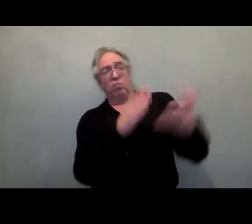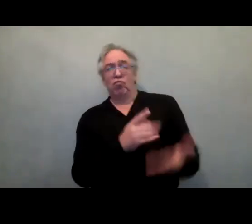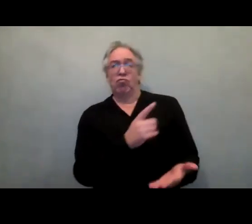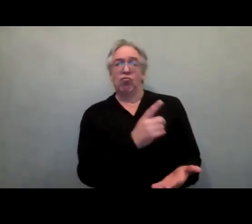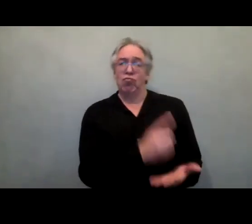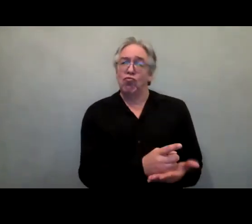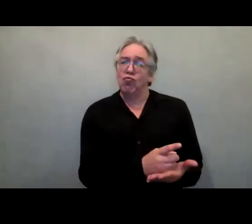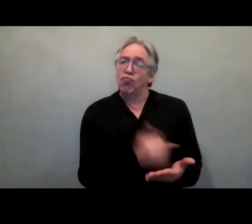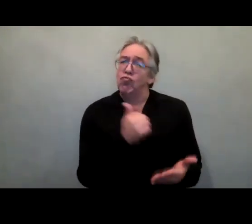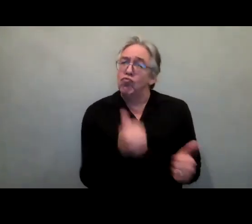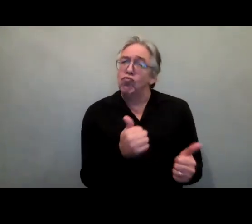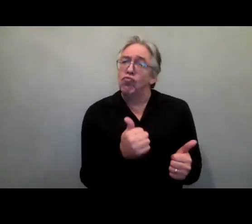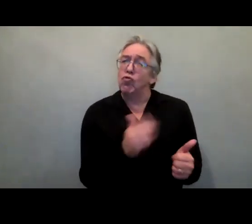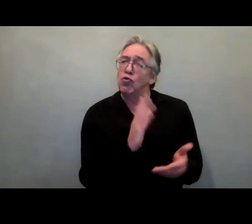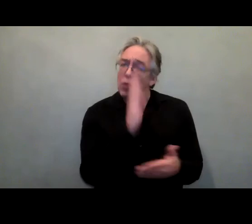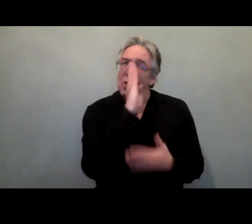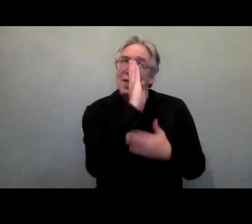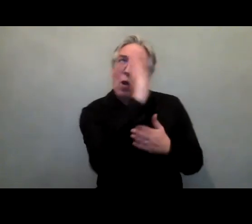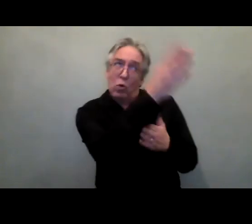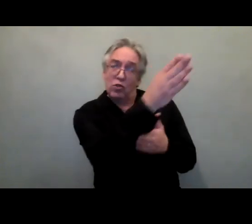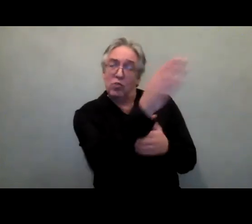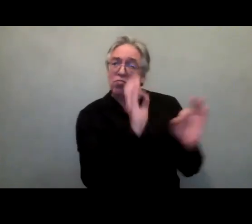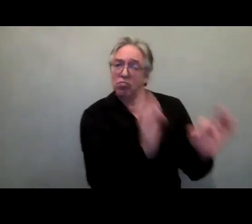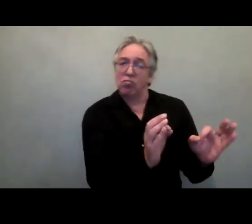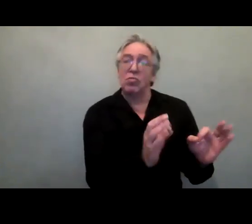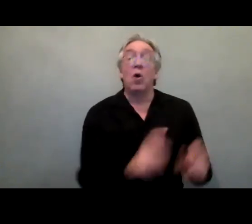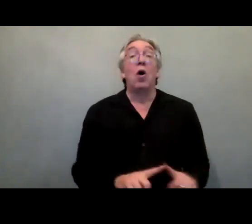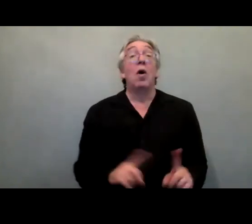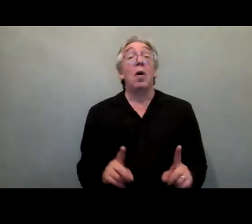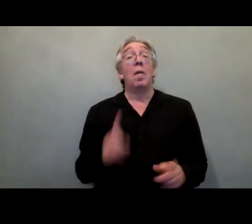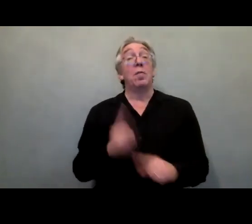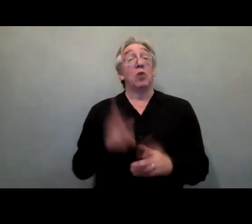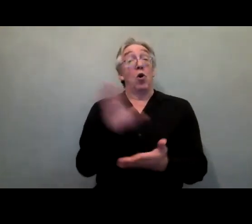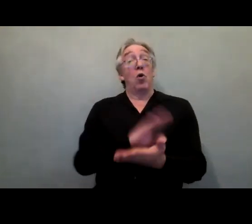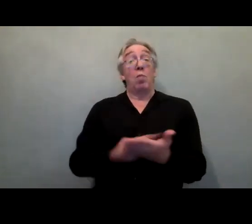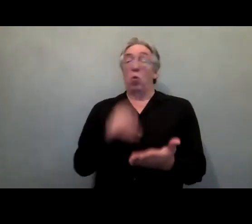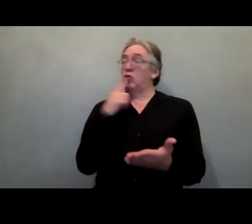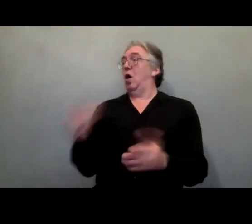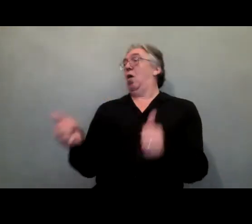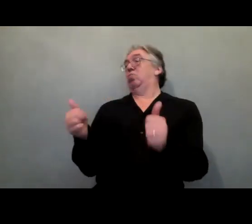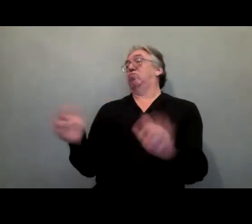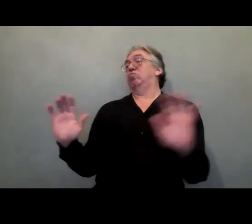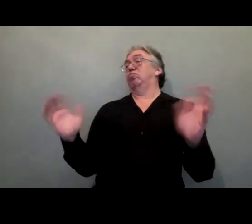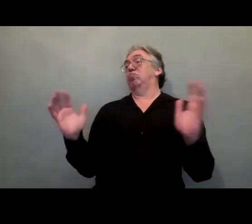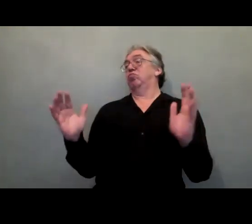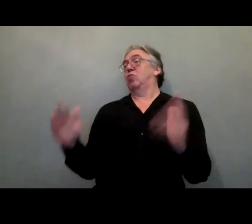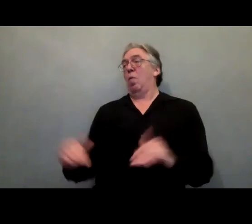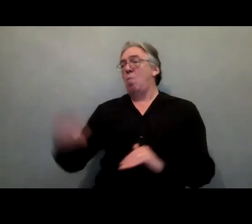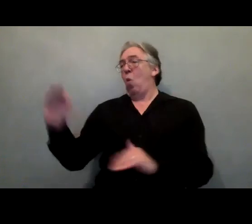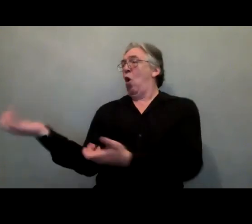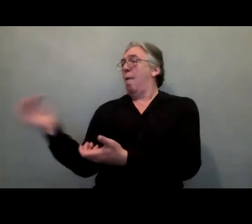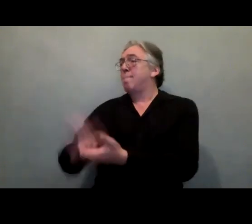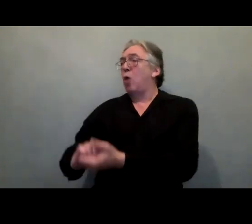and welcomes the partnerships created to promote disability inclusion in the development and humanitarian agendas.